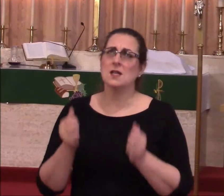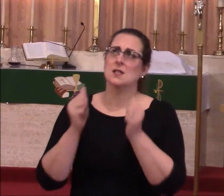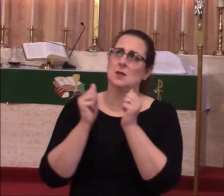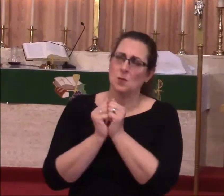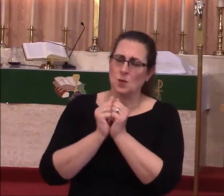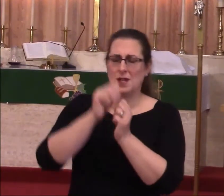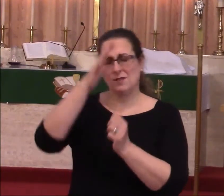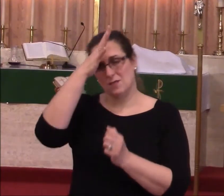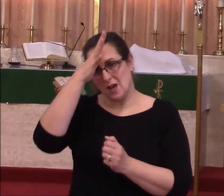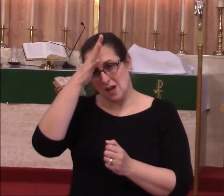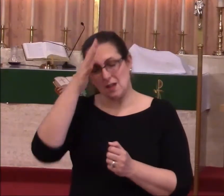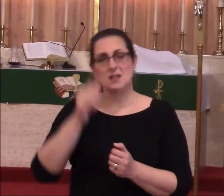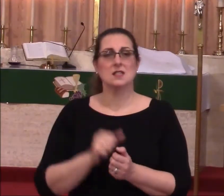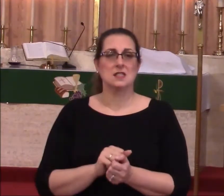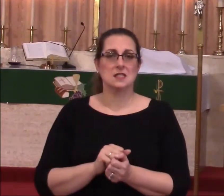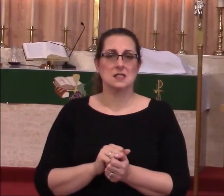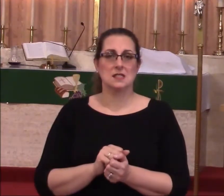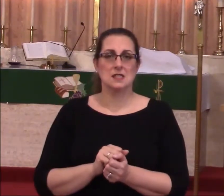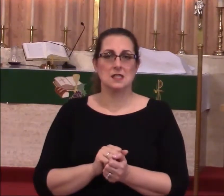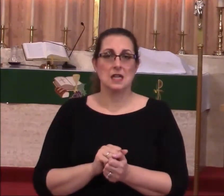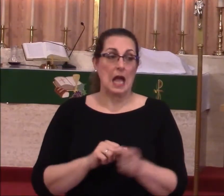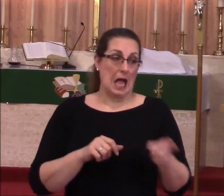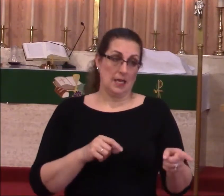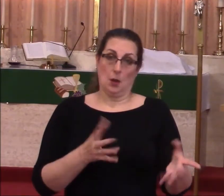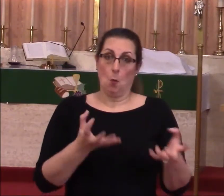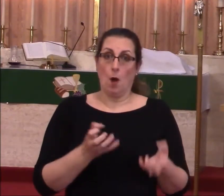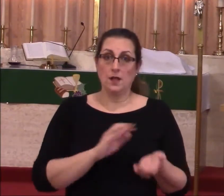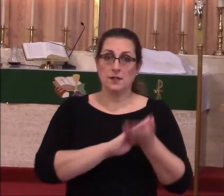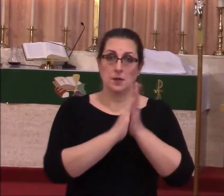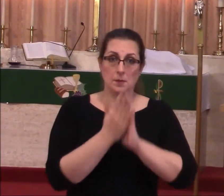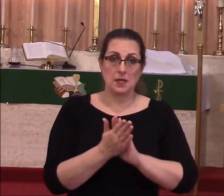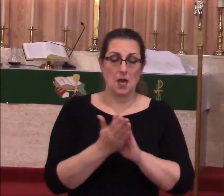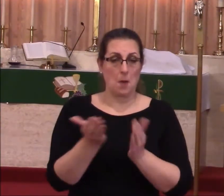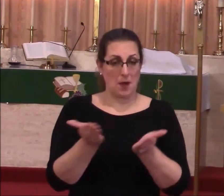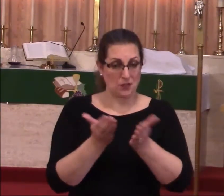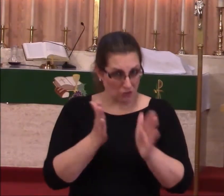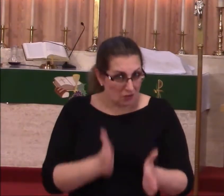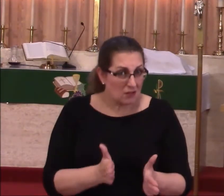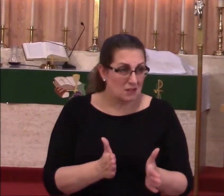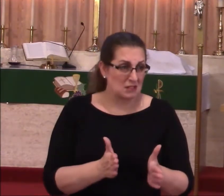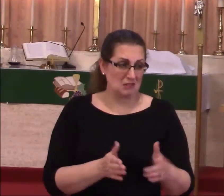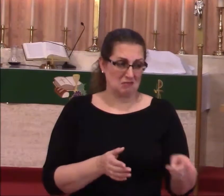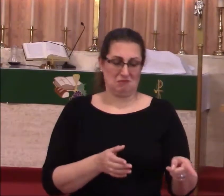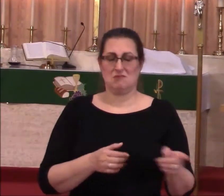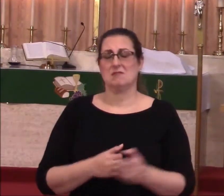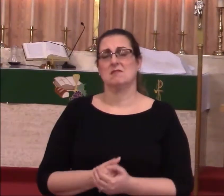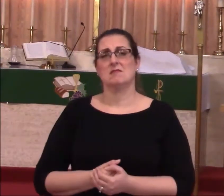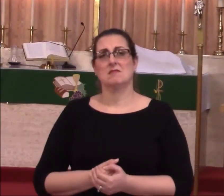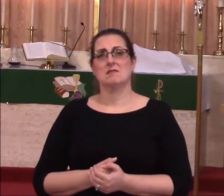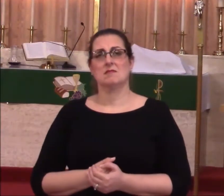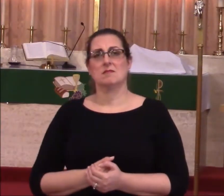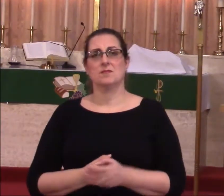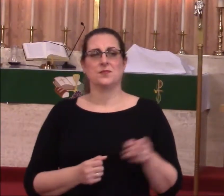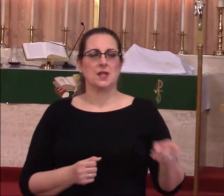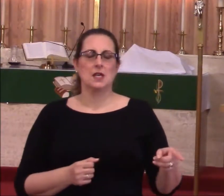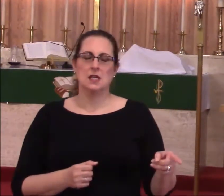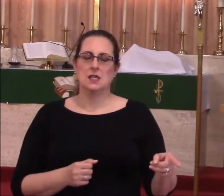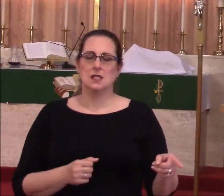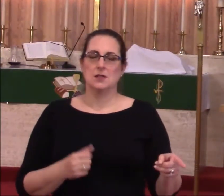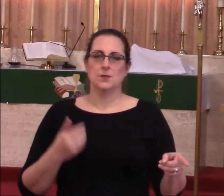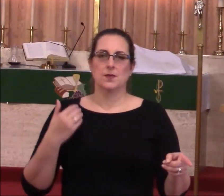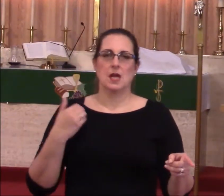home and even be treated like one of the hired hands. And he has this